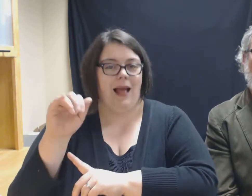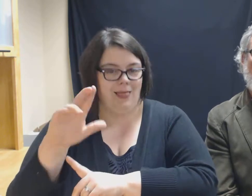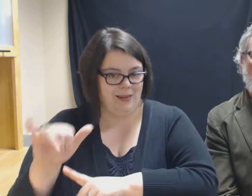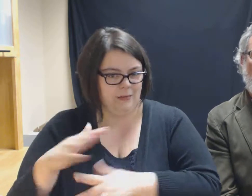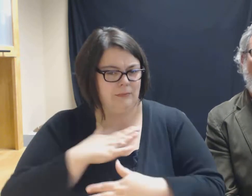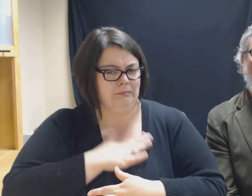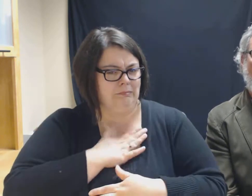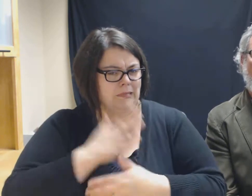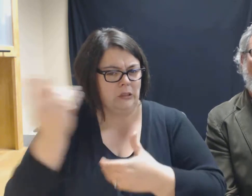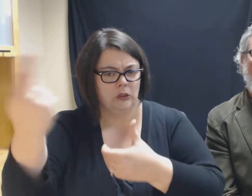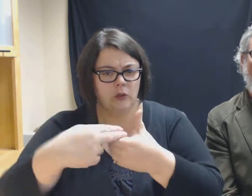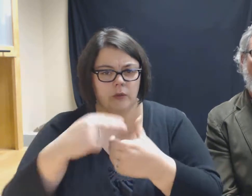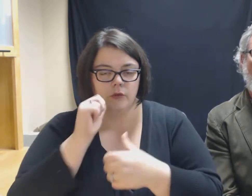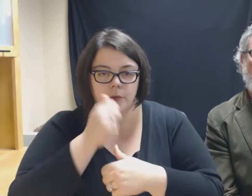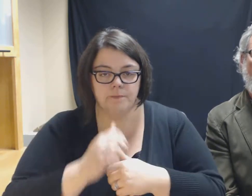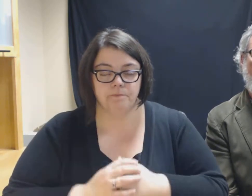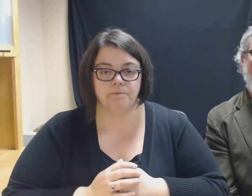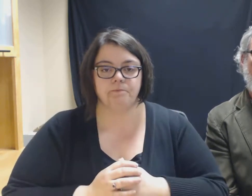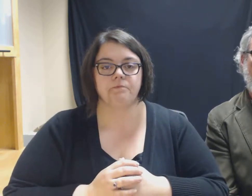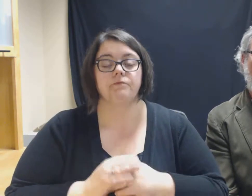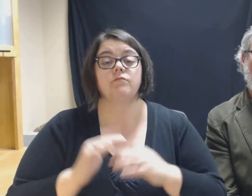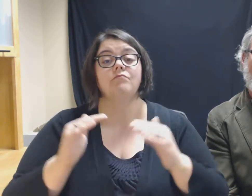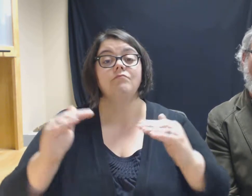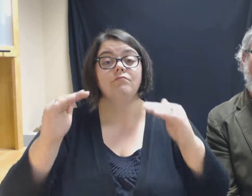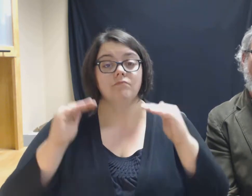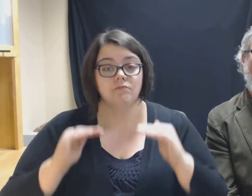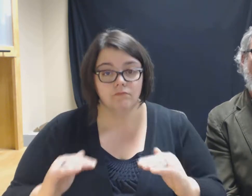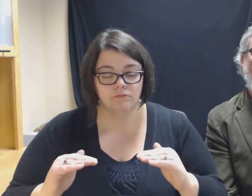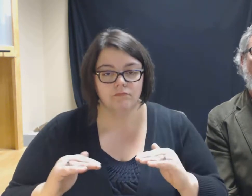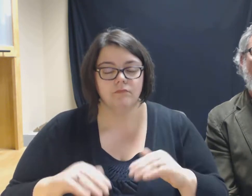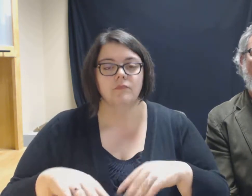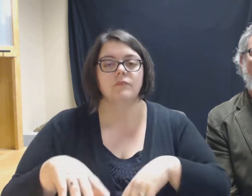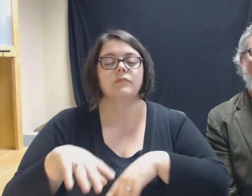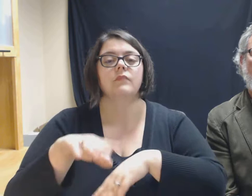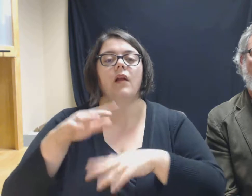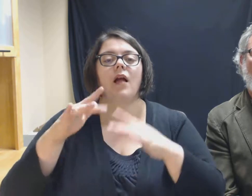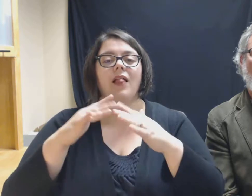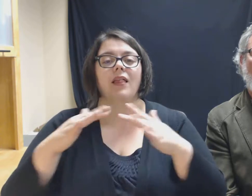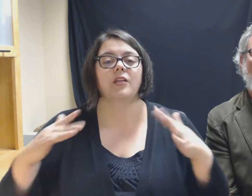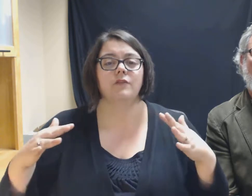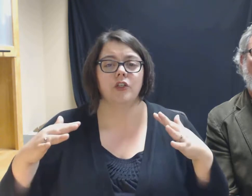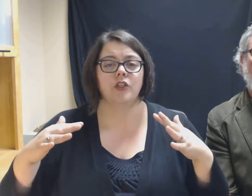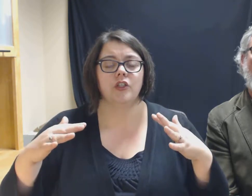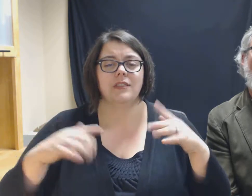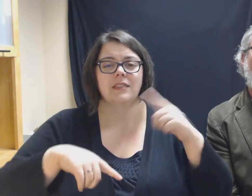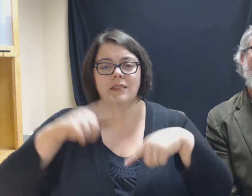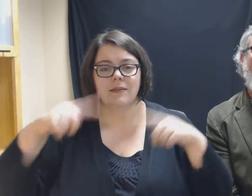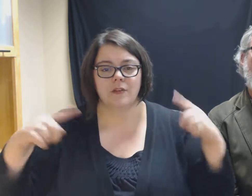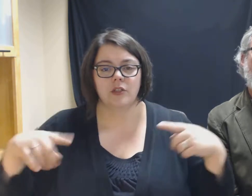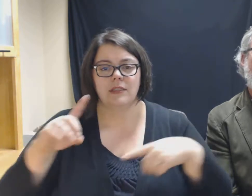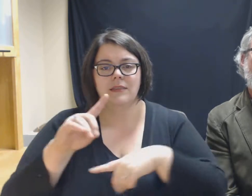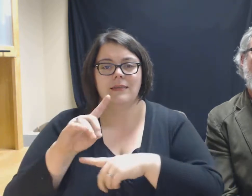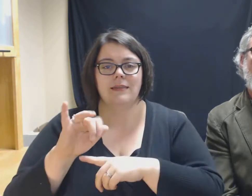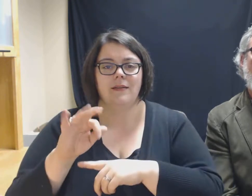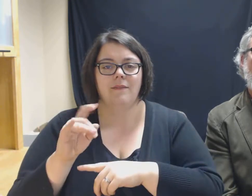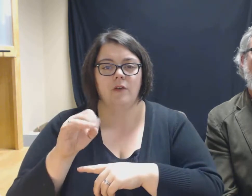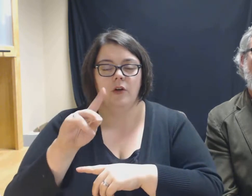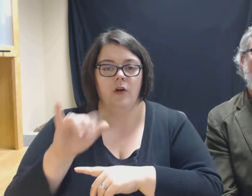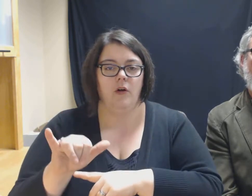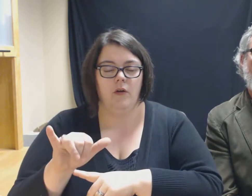open house on Thursday April 10th from 2 to 4 p.m.